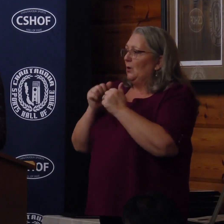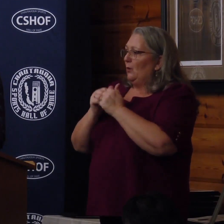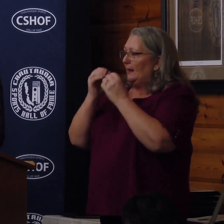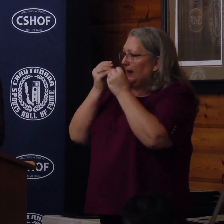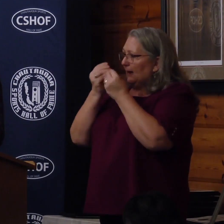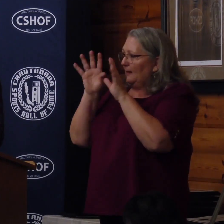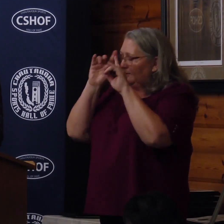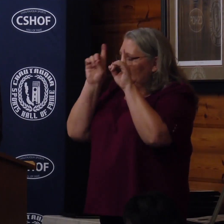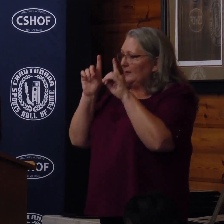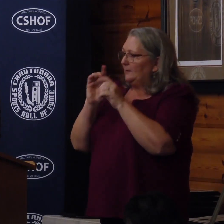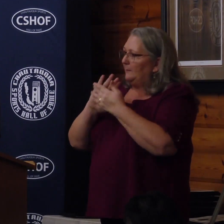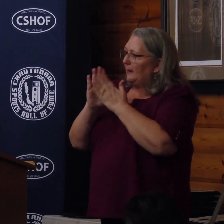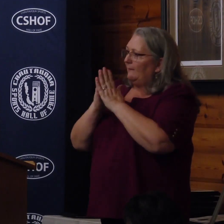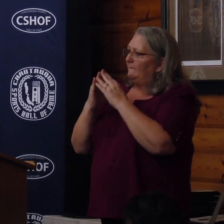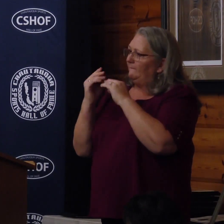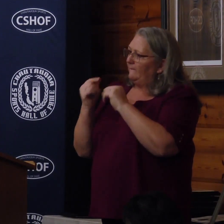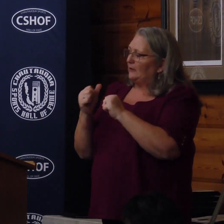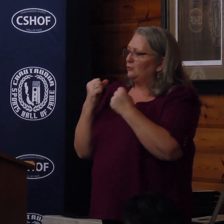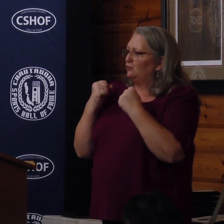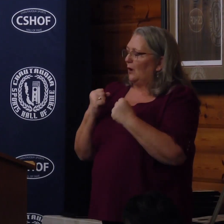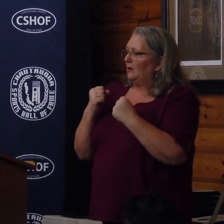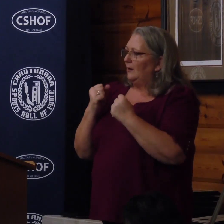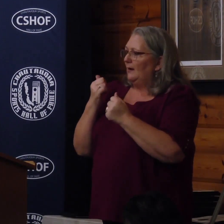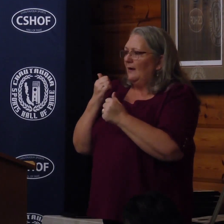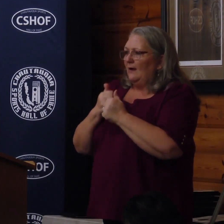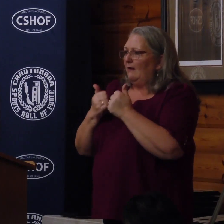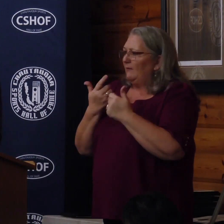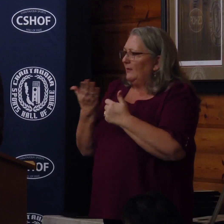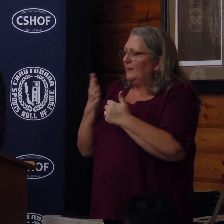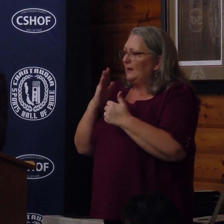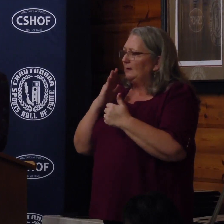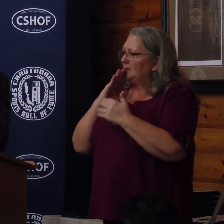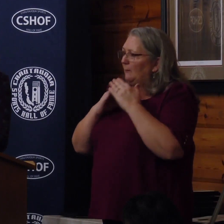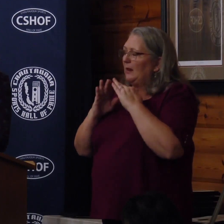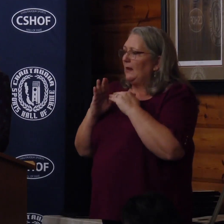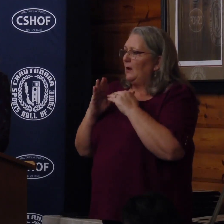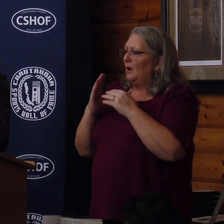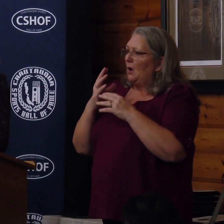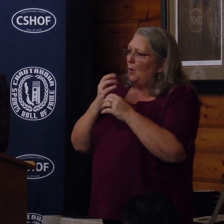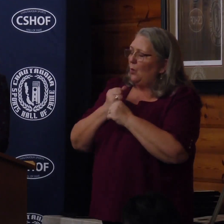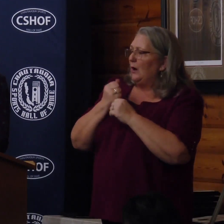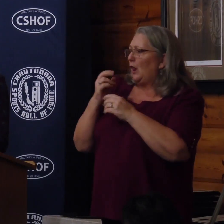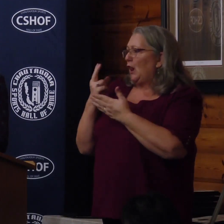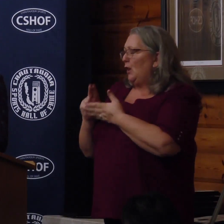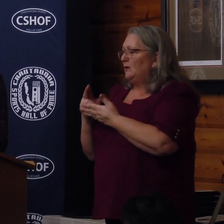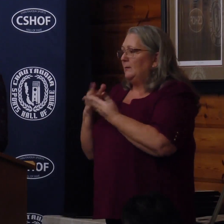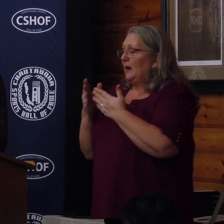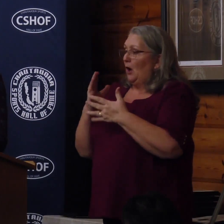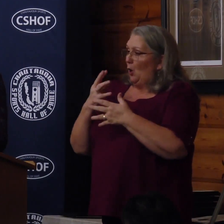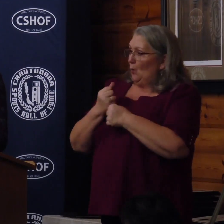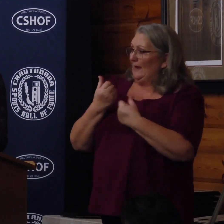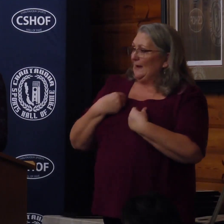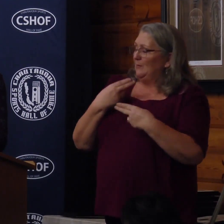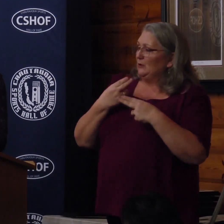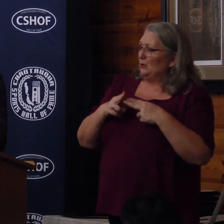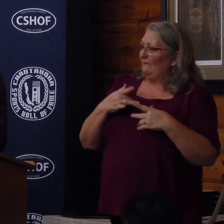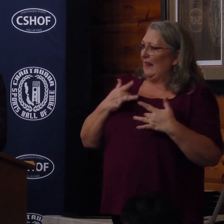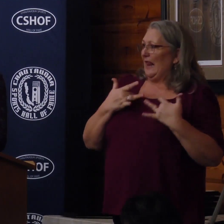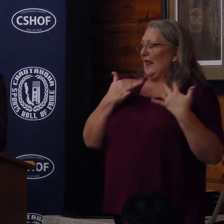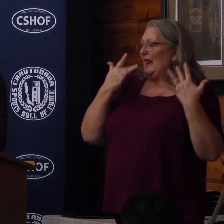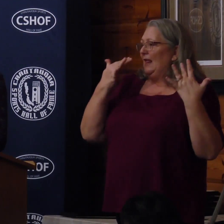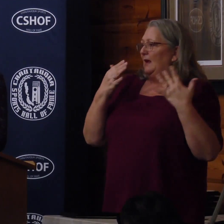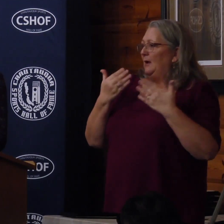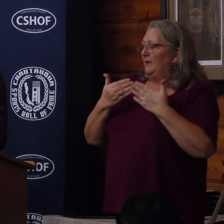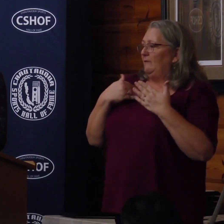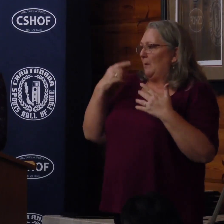Each competition in life is humbling, win or lose. Winning games gives me a short feeling of exhilaration before my mind